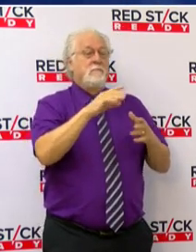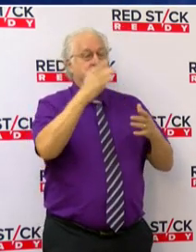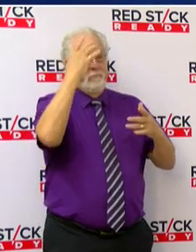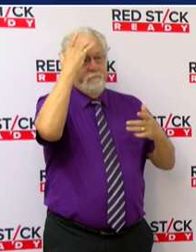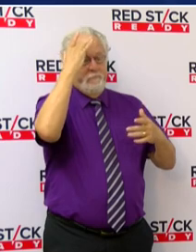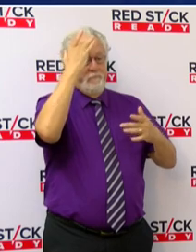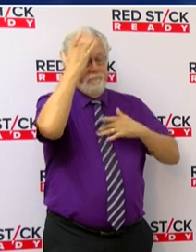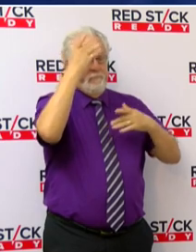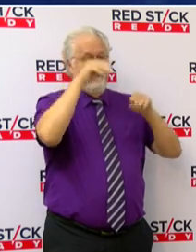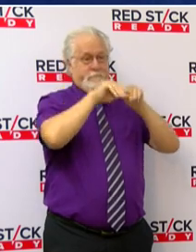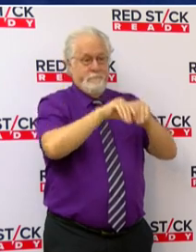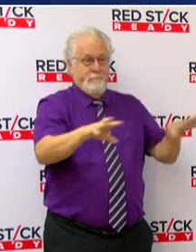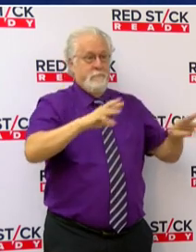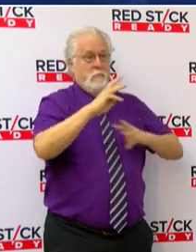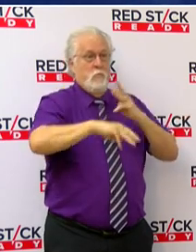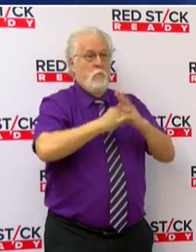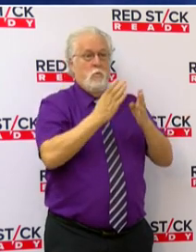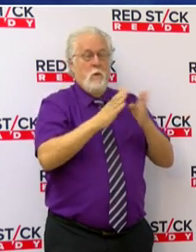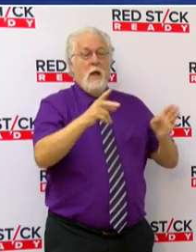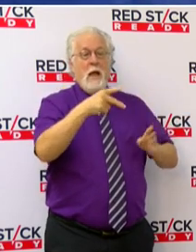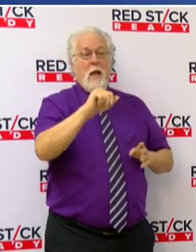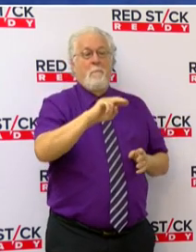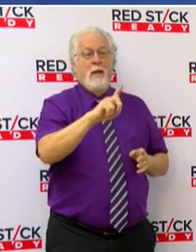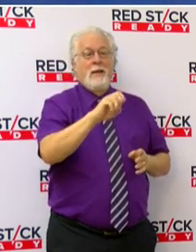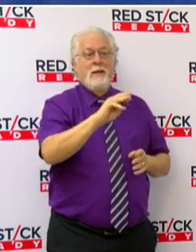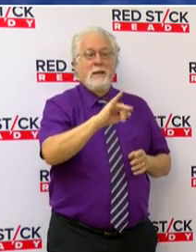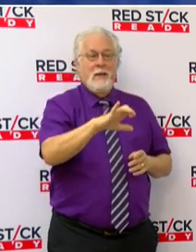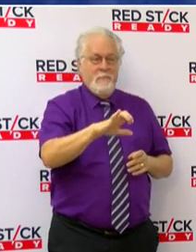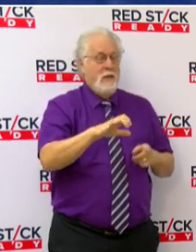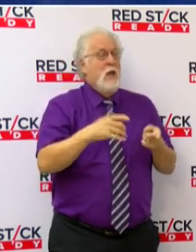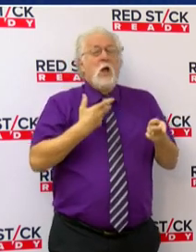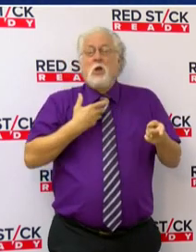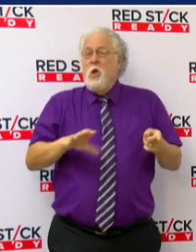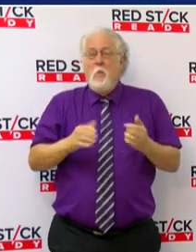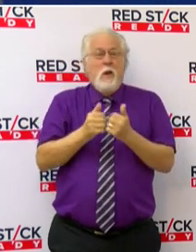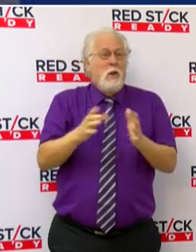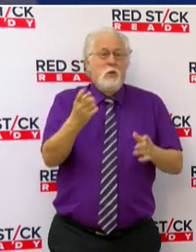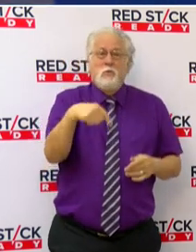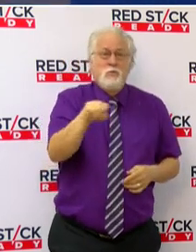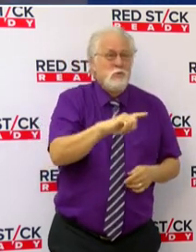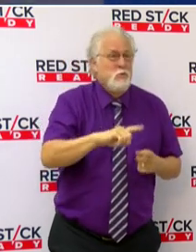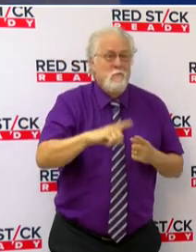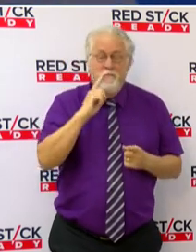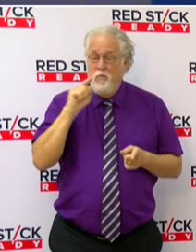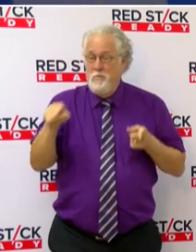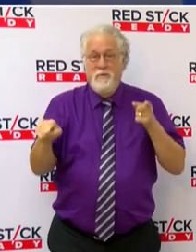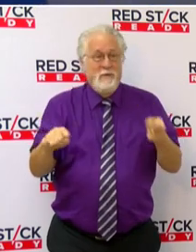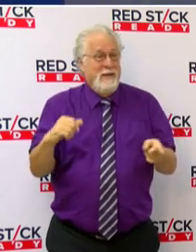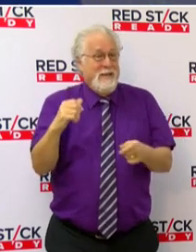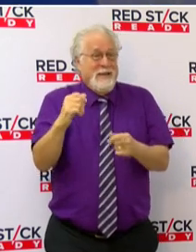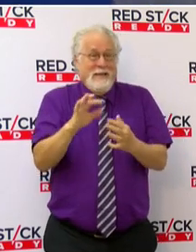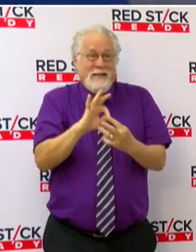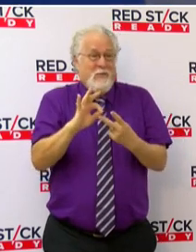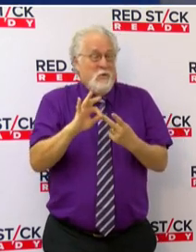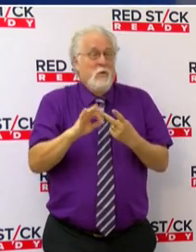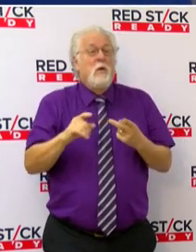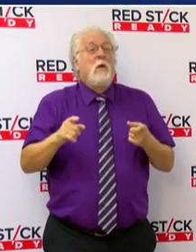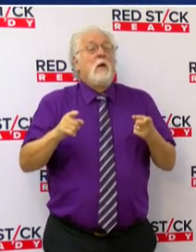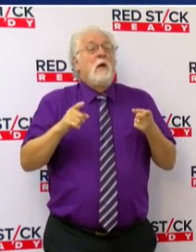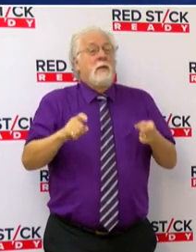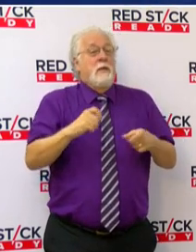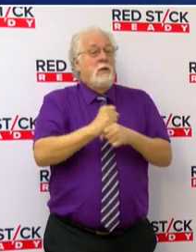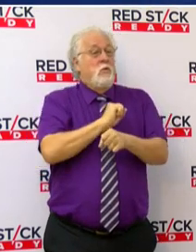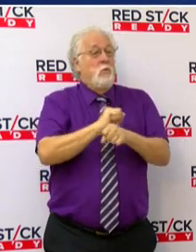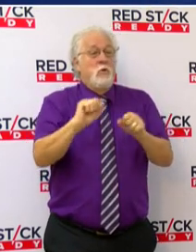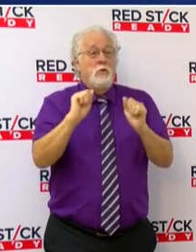So please prepare for both. We don't want to lose any of you to either threat, and we need to